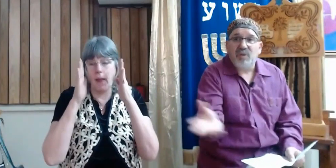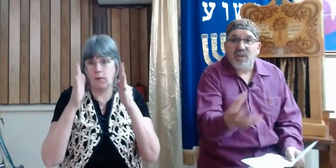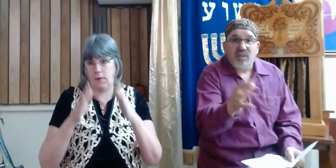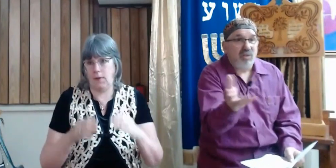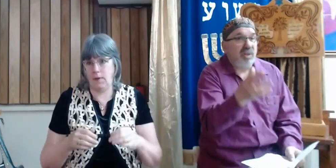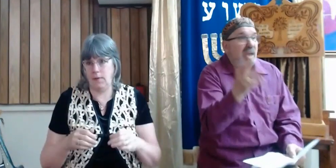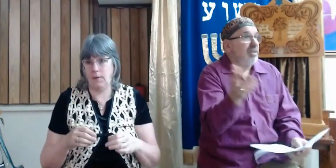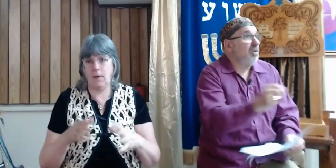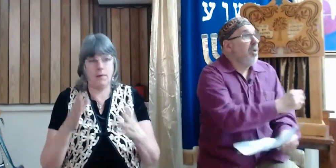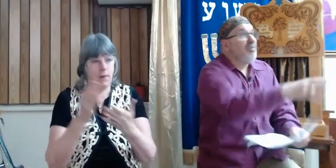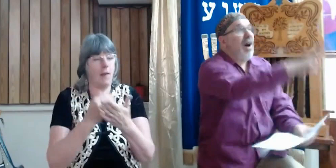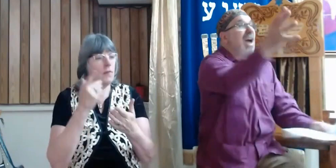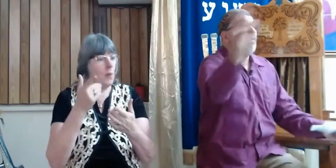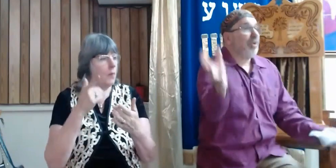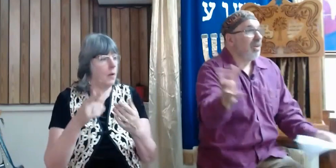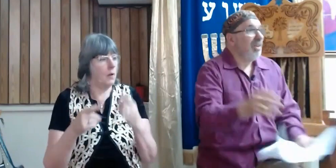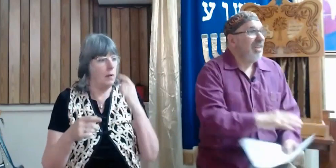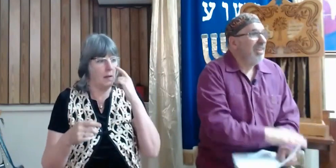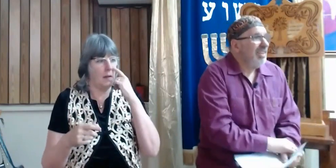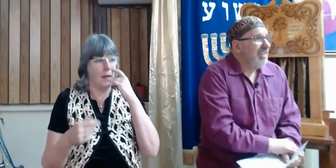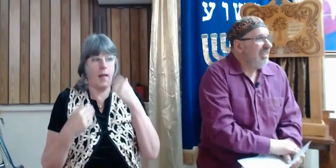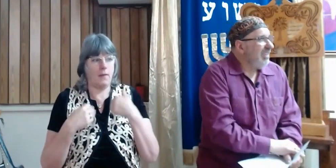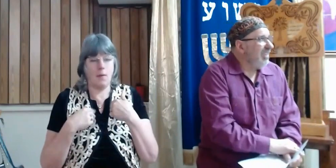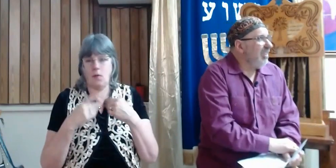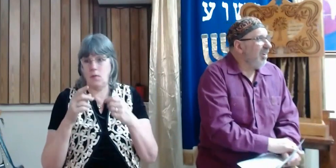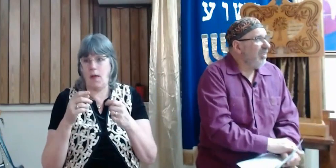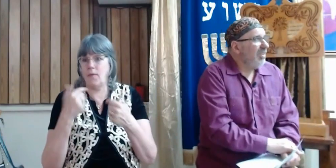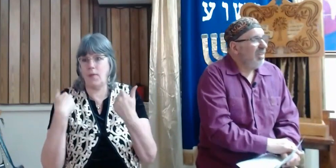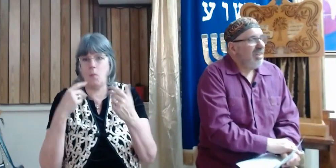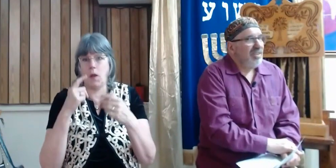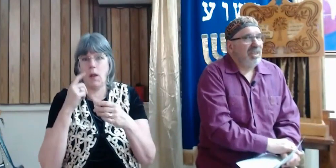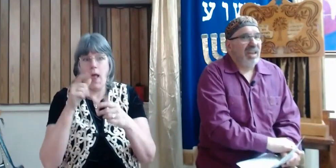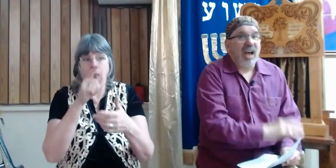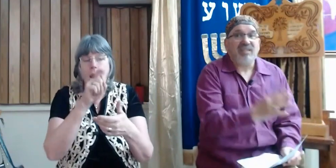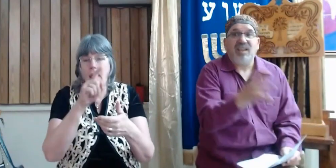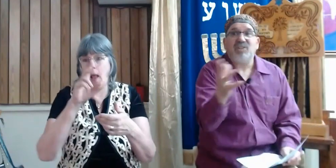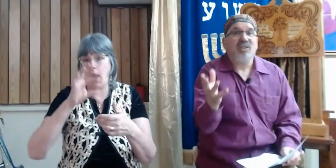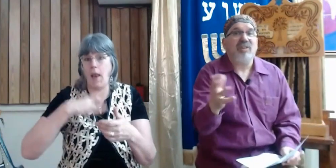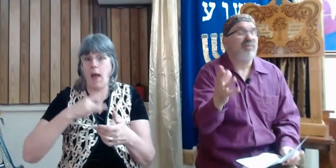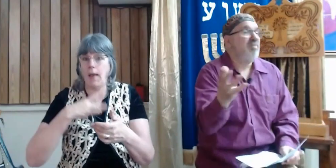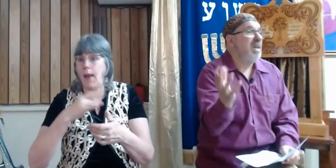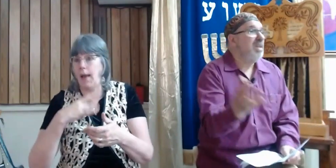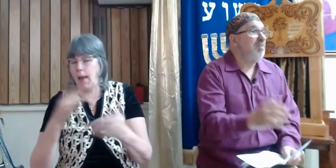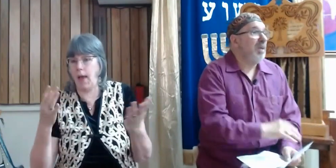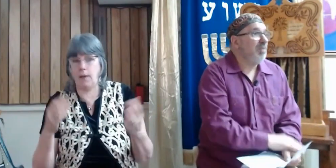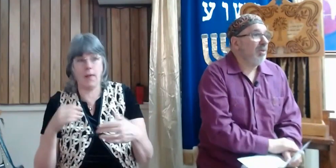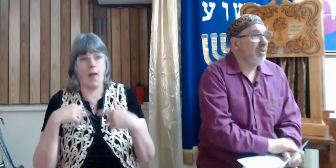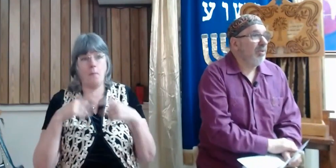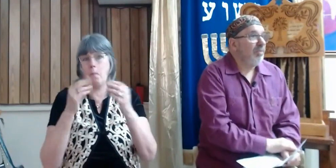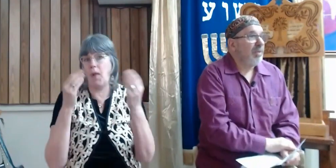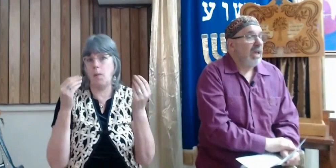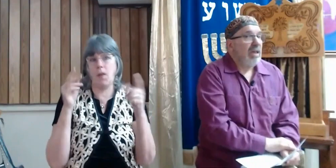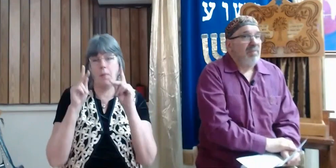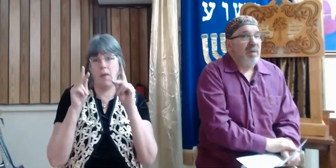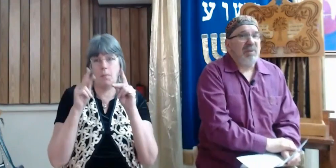YouTube to get, to go viral, you know, to get attention of many people. People